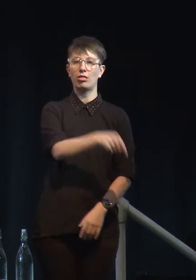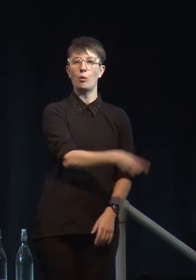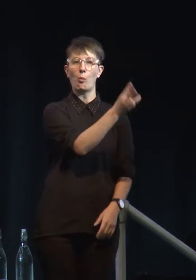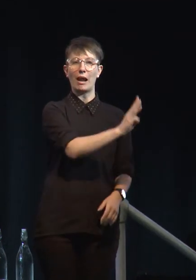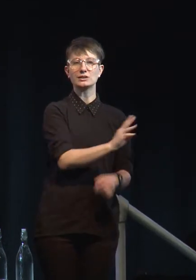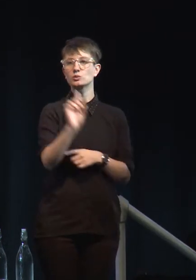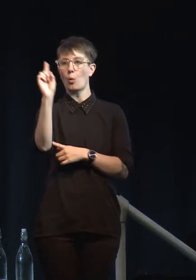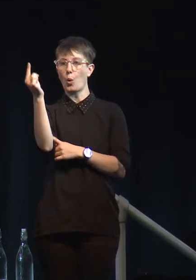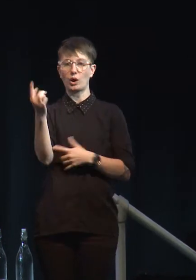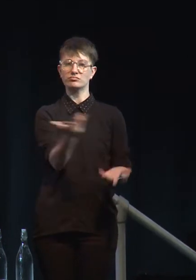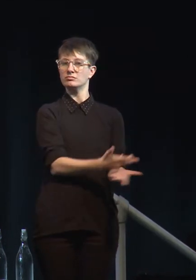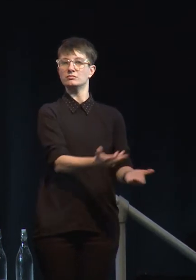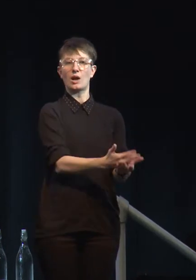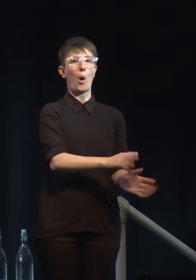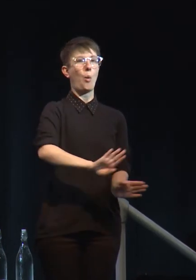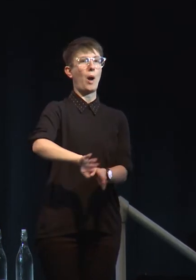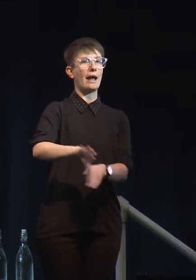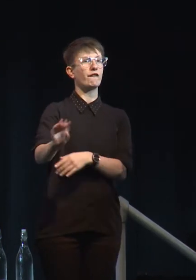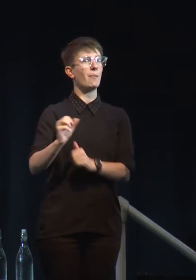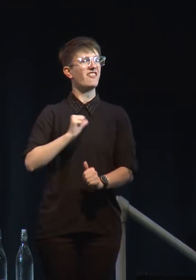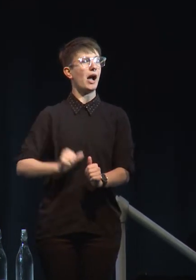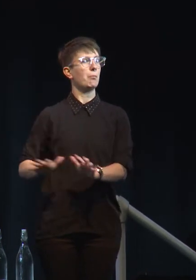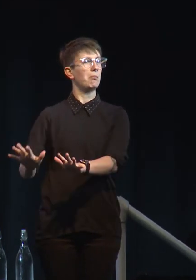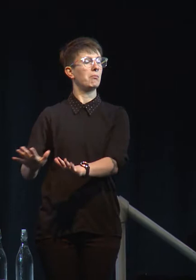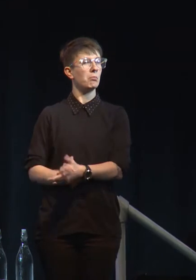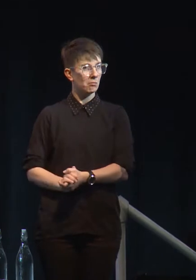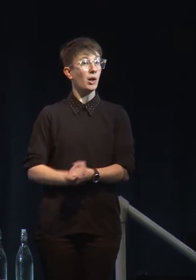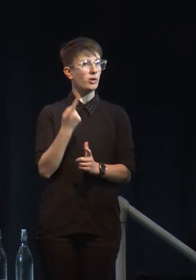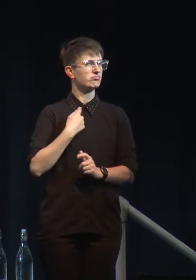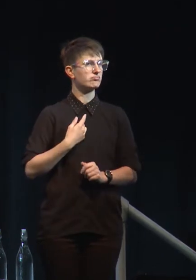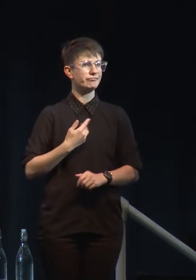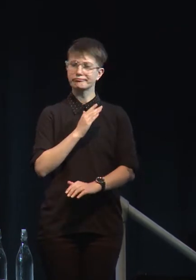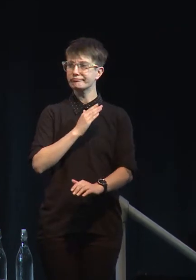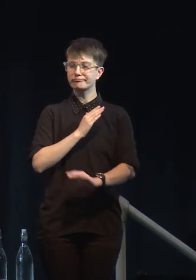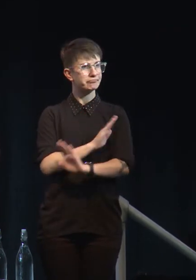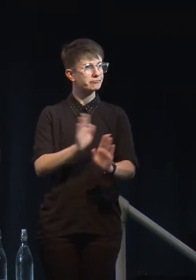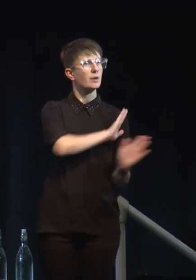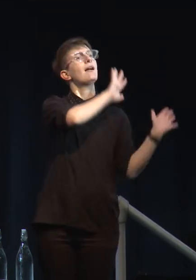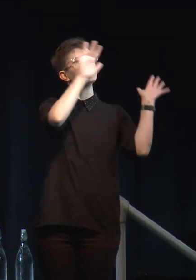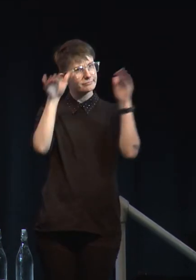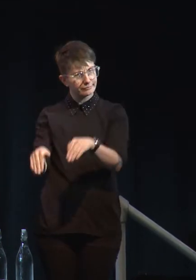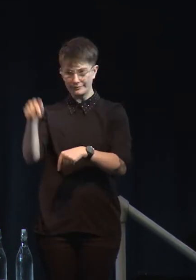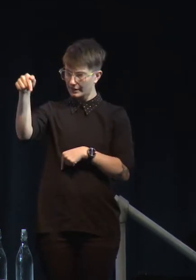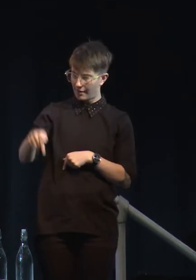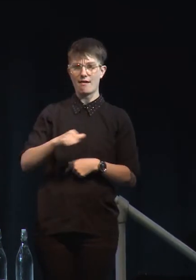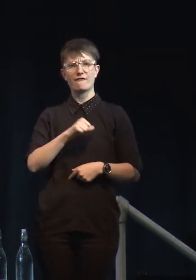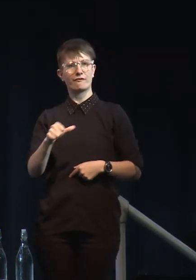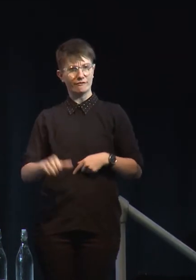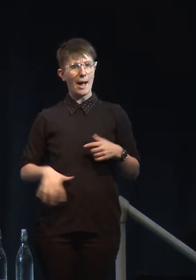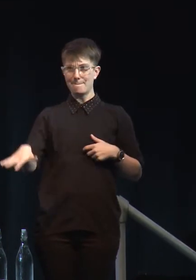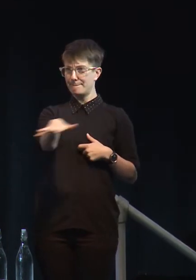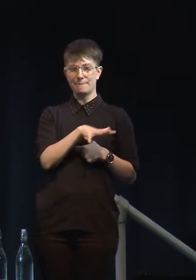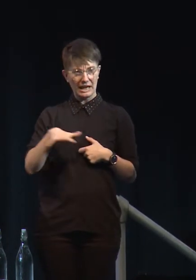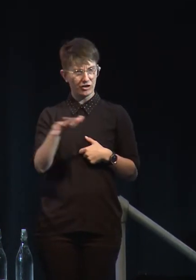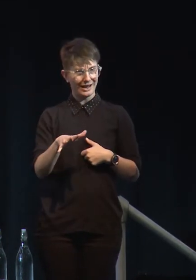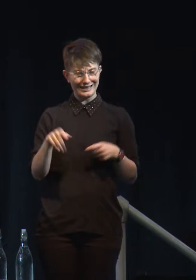or Auckland or, you know, very far from the farm gate, you choose to do it here in the place where, you know, the